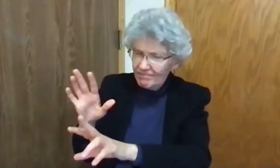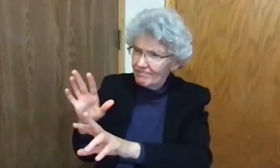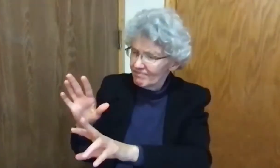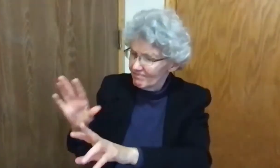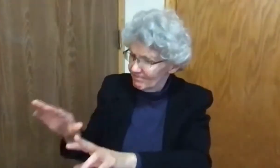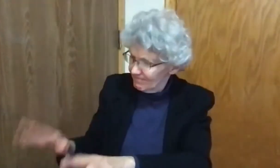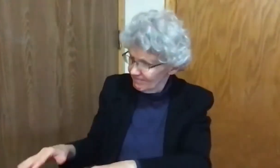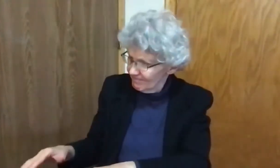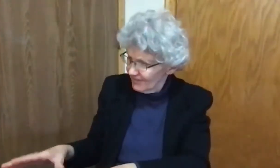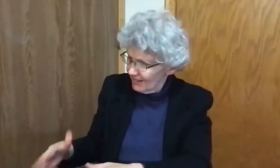Do not weep.